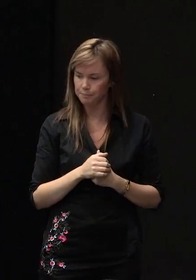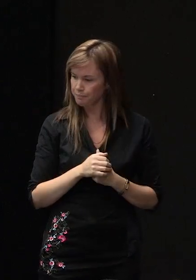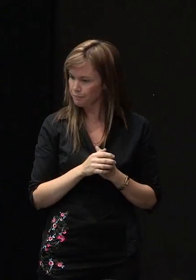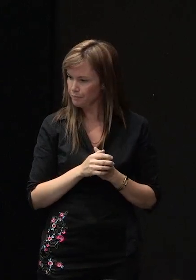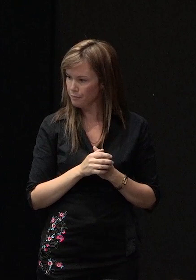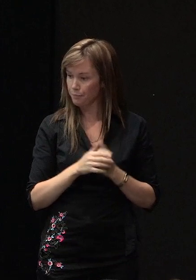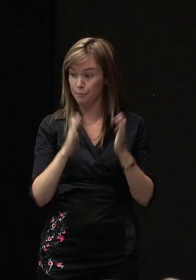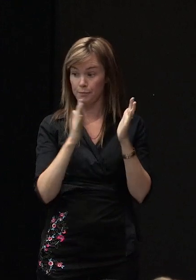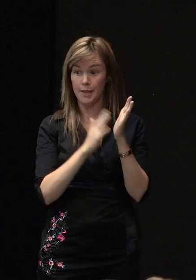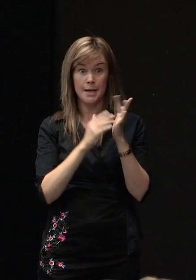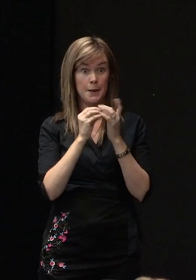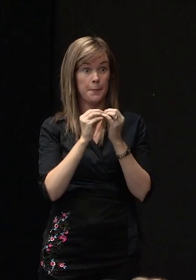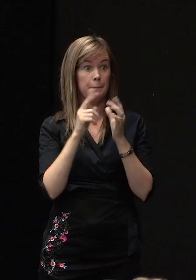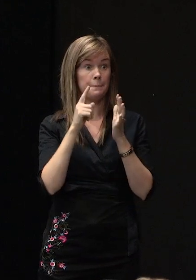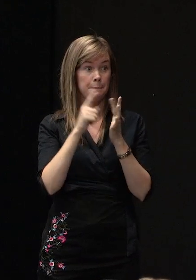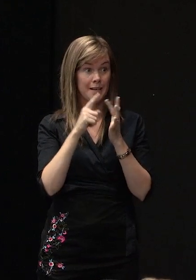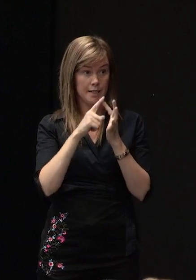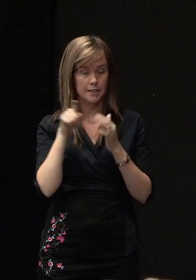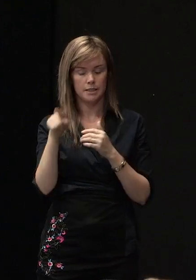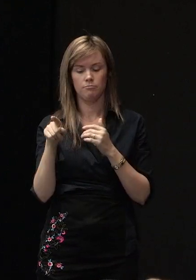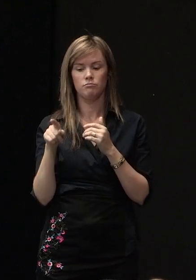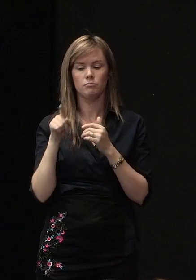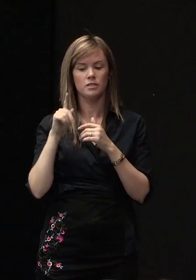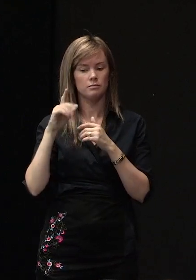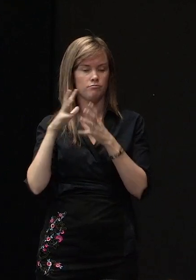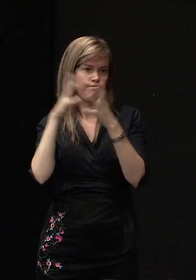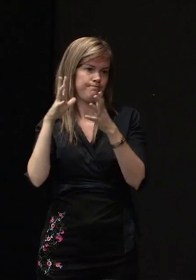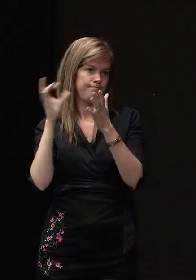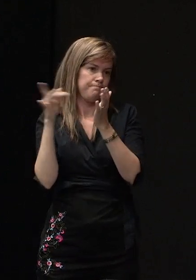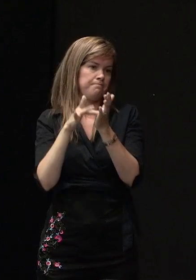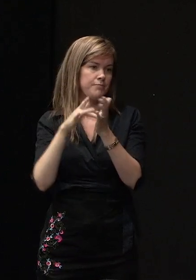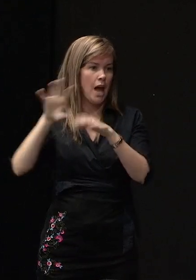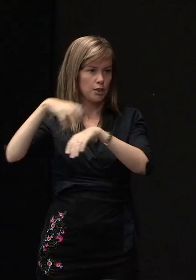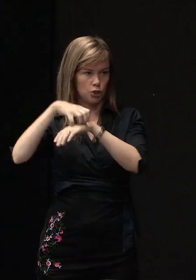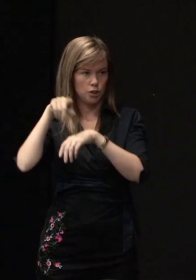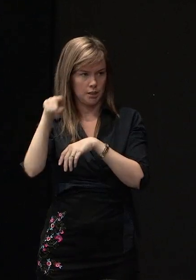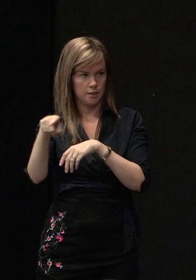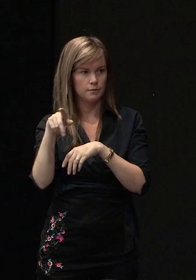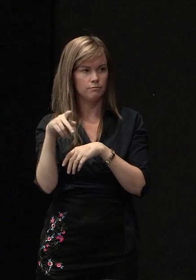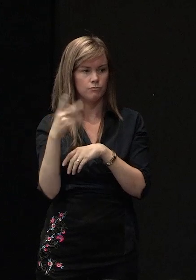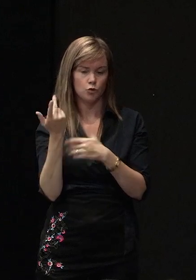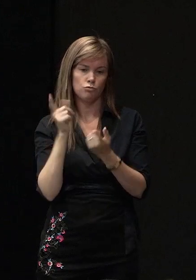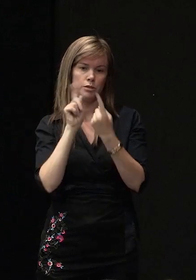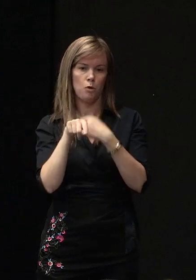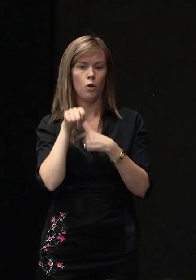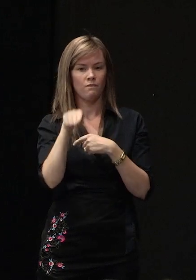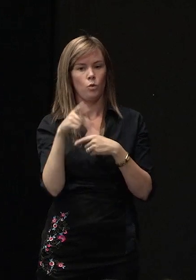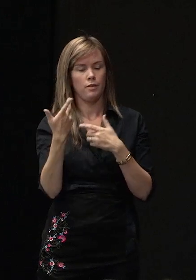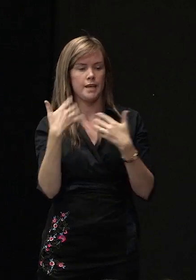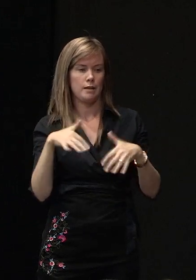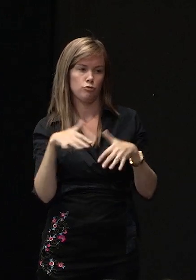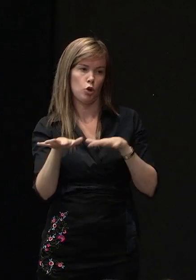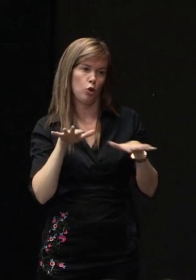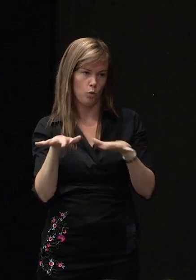MBIE is the key agency that is responding to the Canterbury Earthquake Royal Commission recommendations.